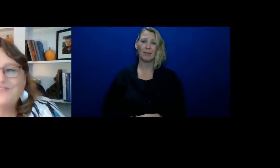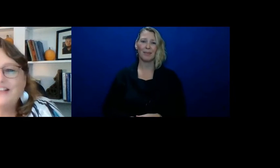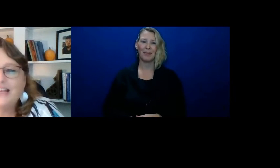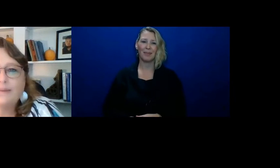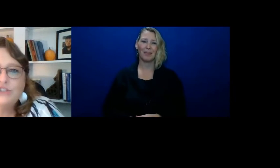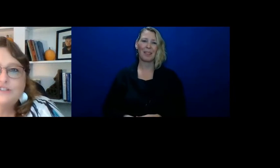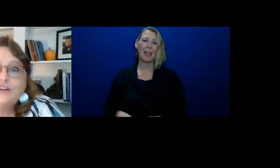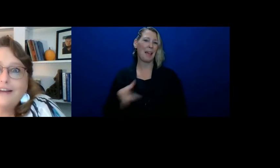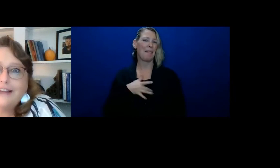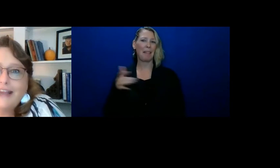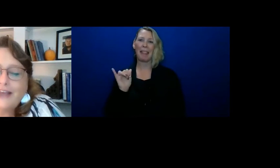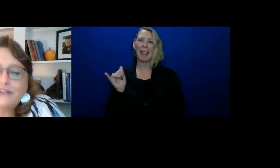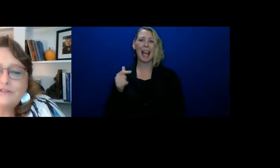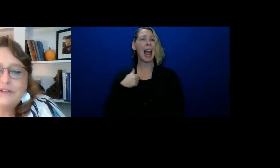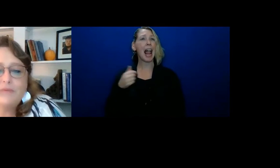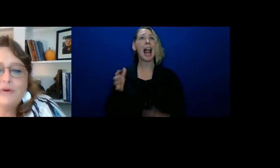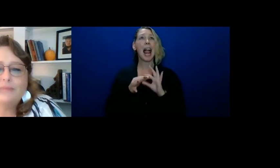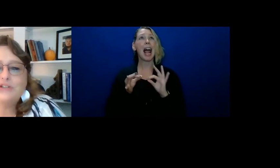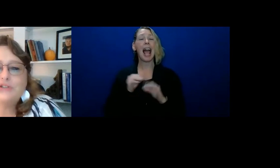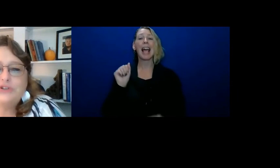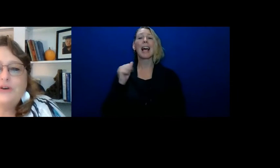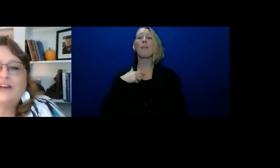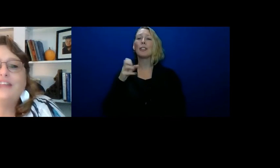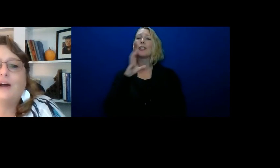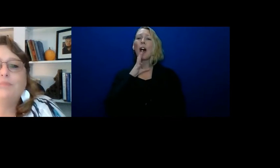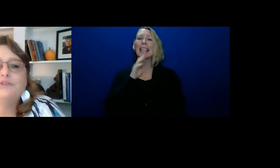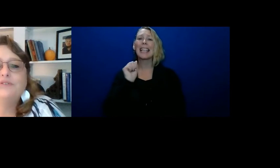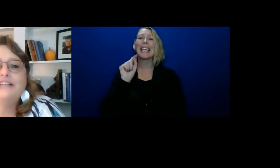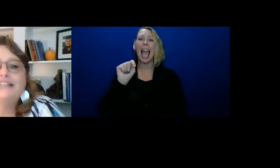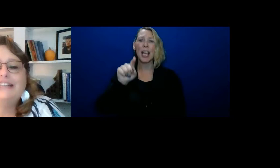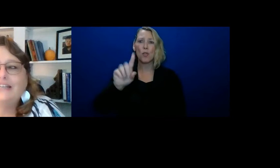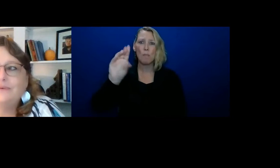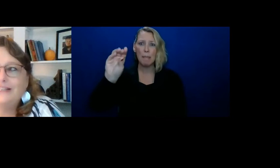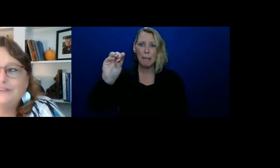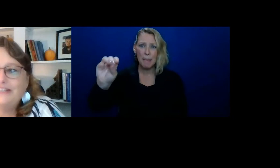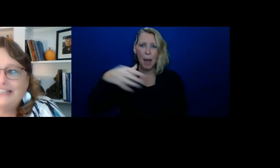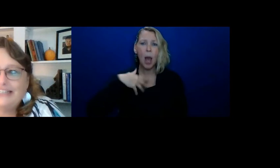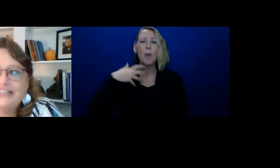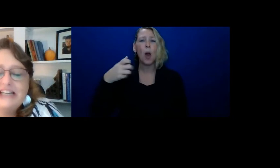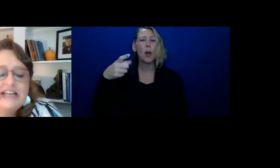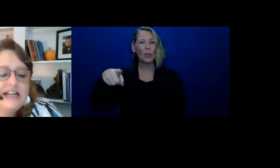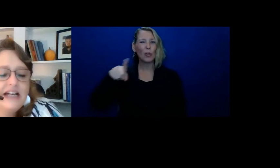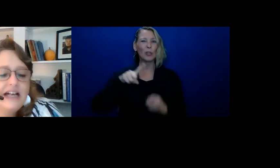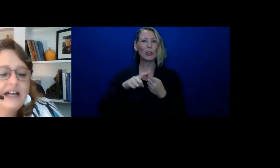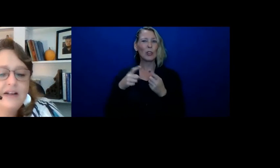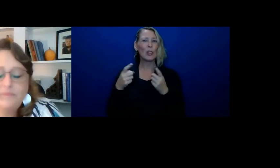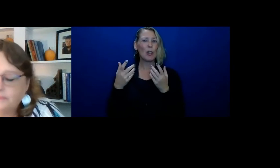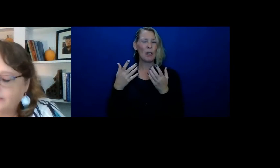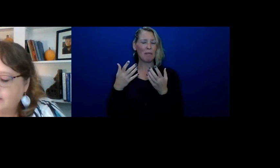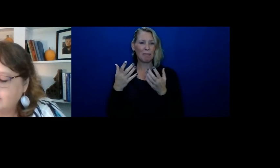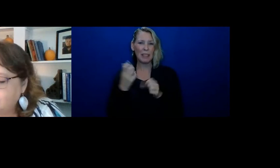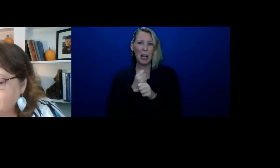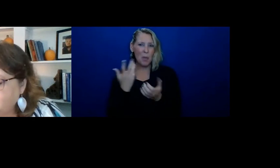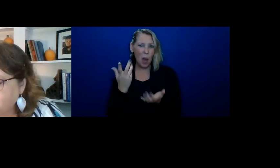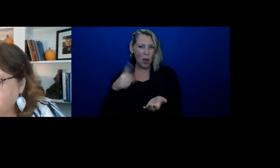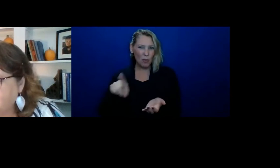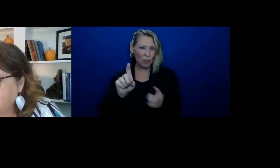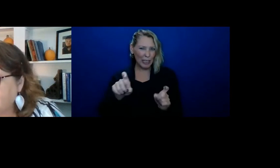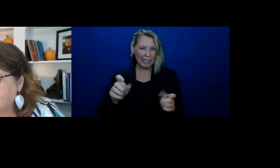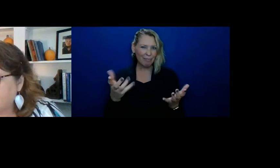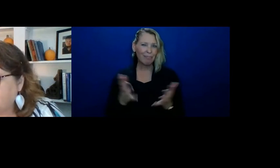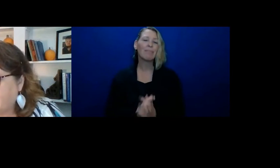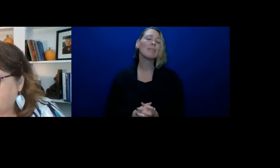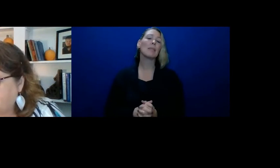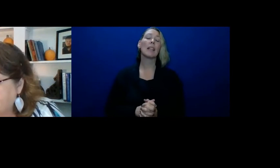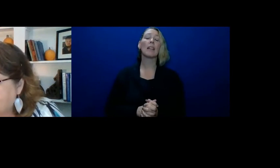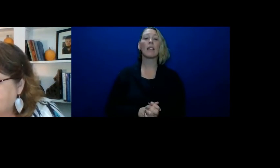I feel like I'm just talking at you, so I want to make sure you have the opportunity to get what you need. So the other thing